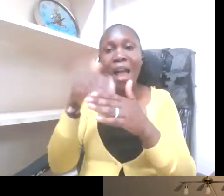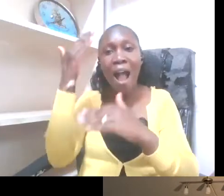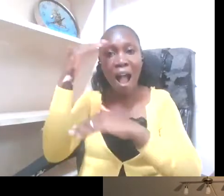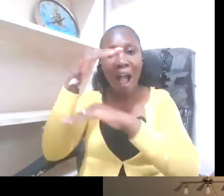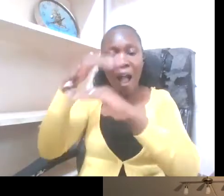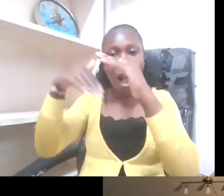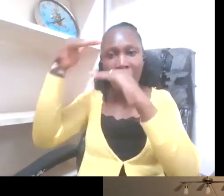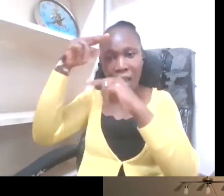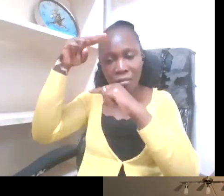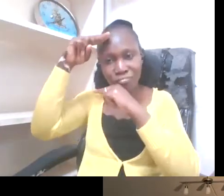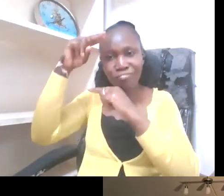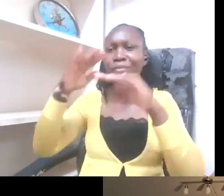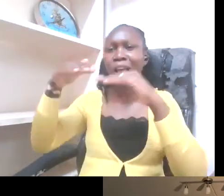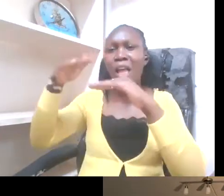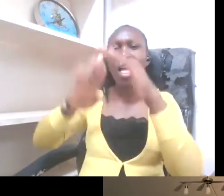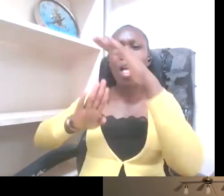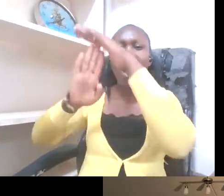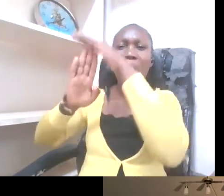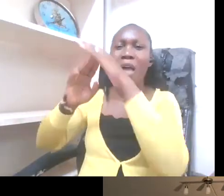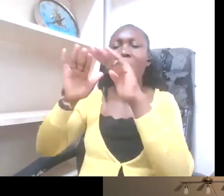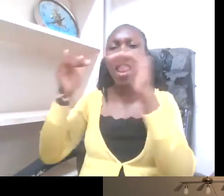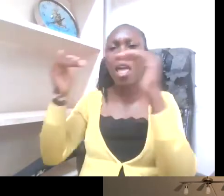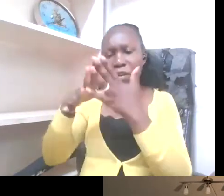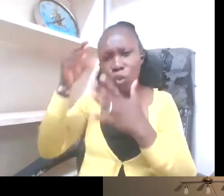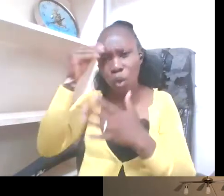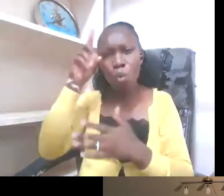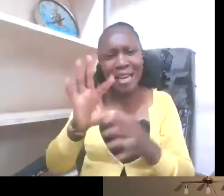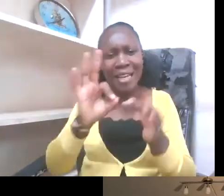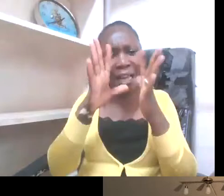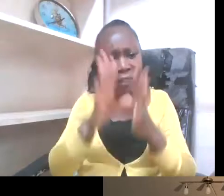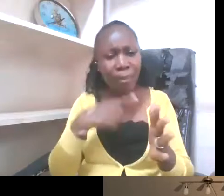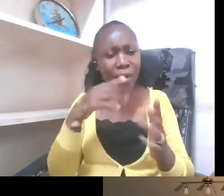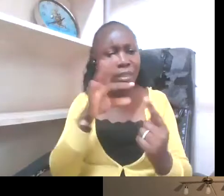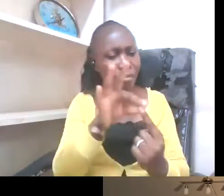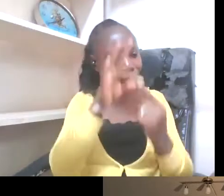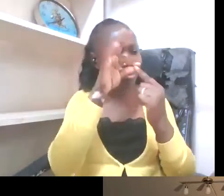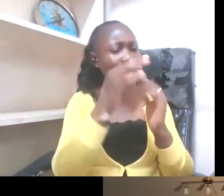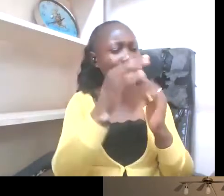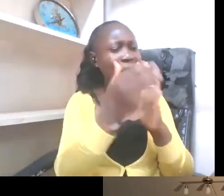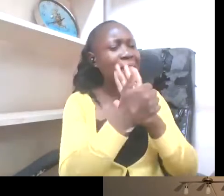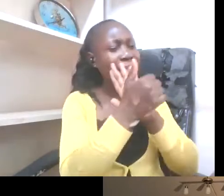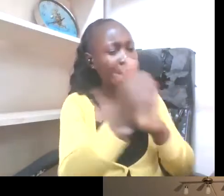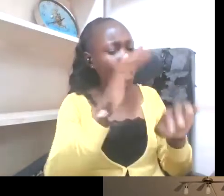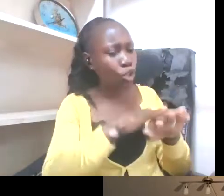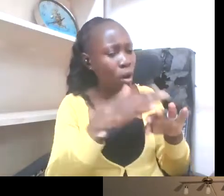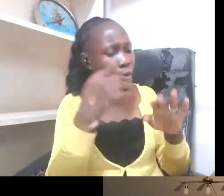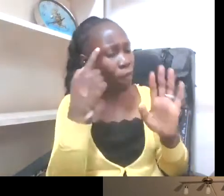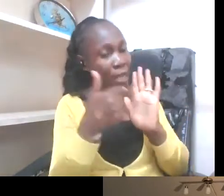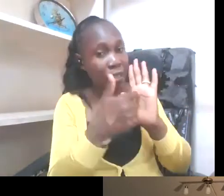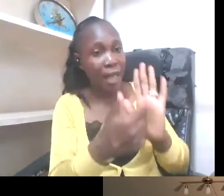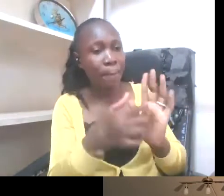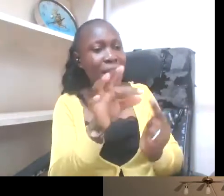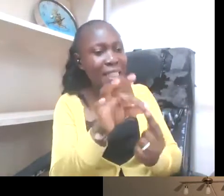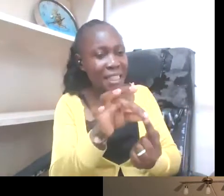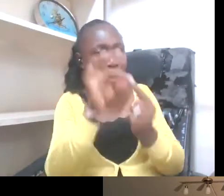fields. And so you would want an interpreter who's tuned in and quite engaged in, for instance, a very specialized subject